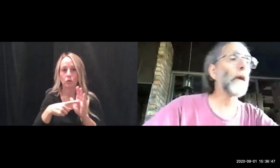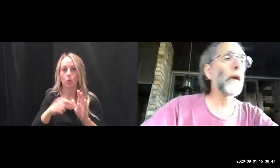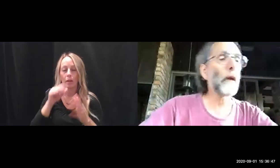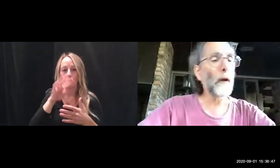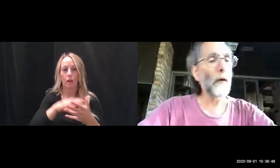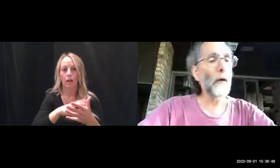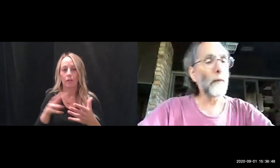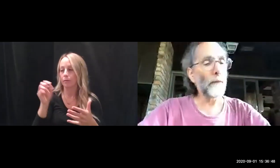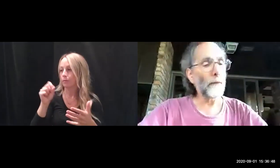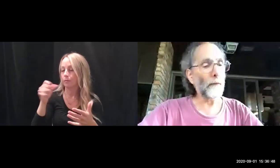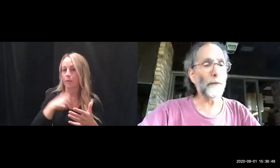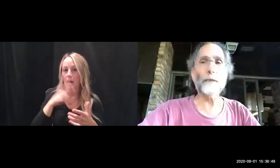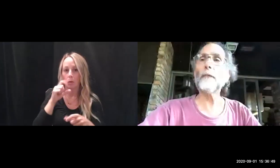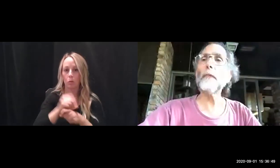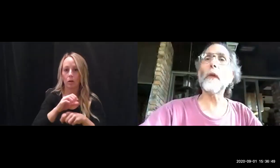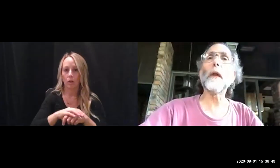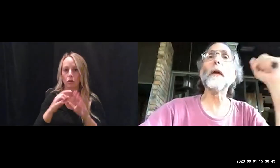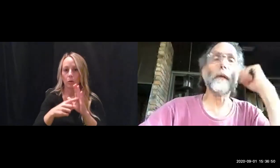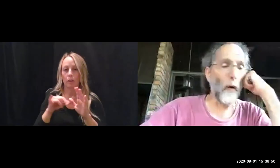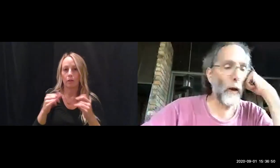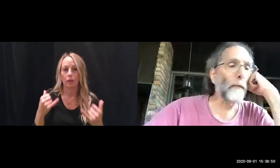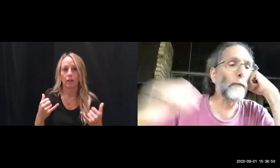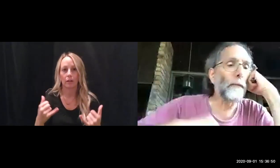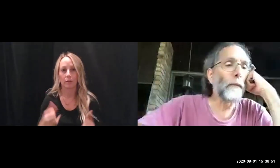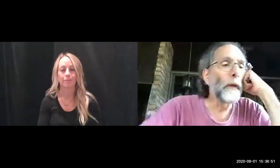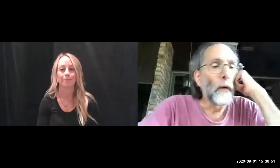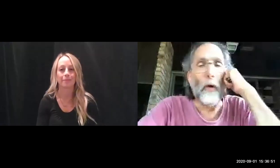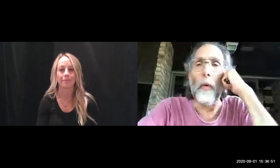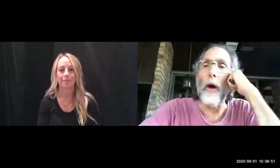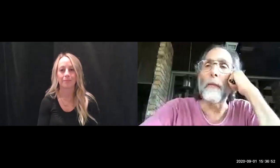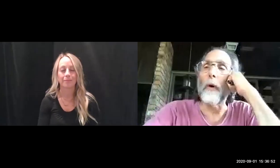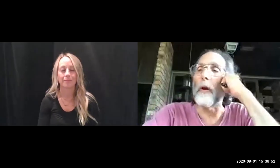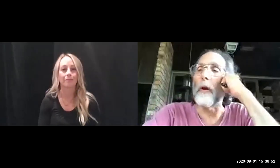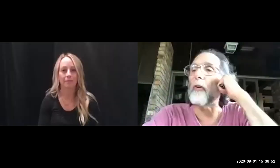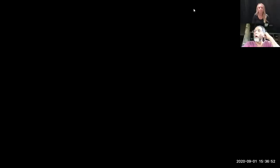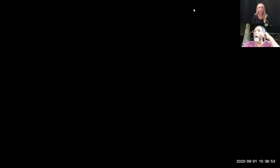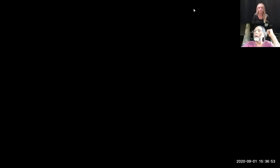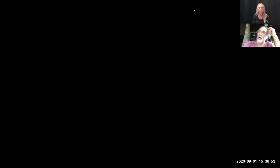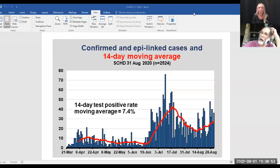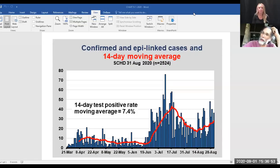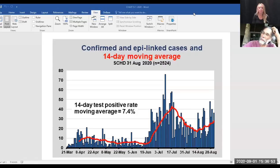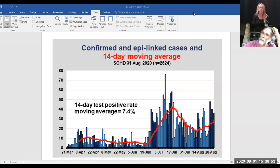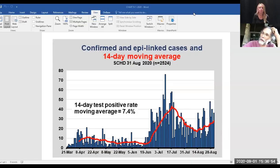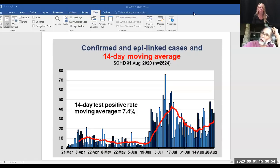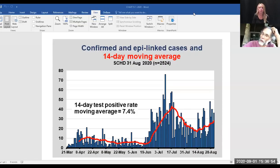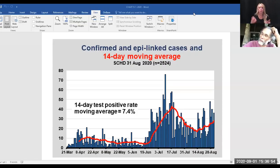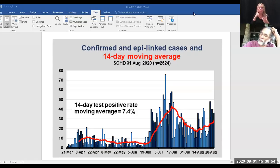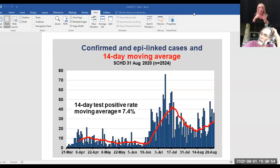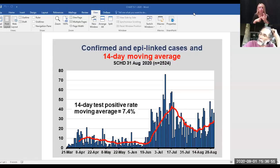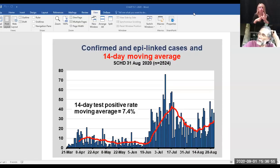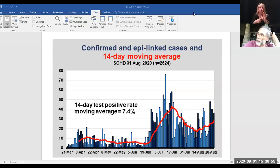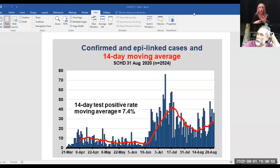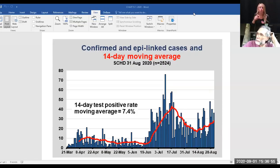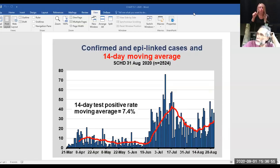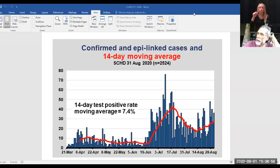Yes, we'll work on showing that right now. Okay, so what we're going to show you is the Scott County epidemic curve.